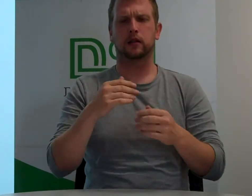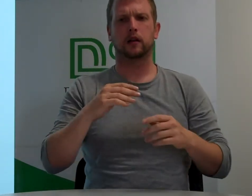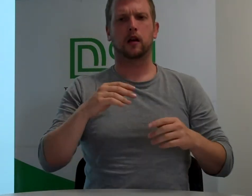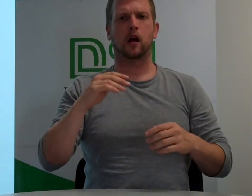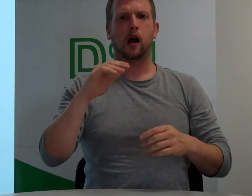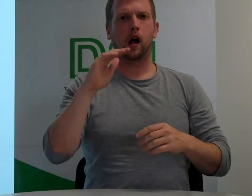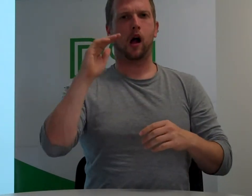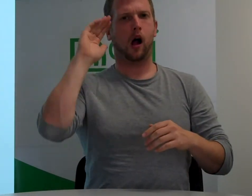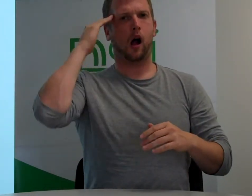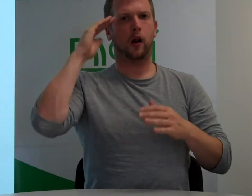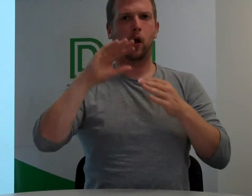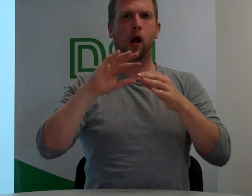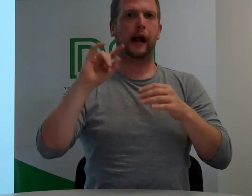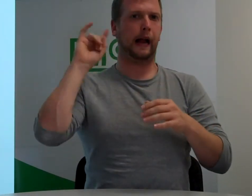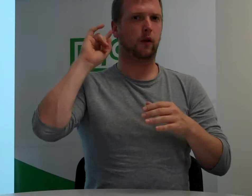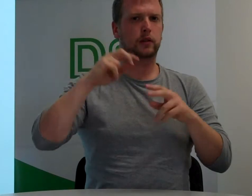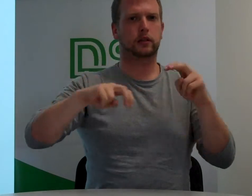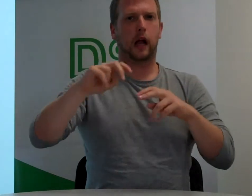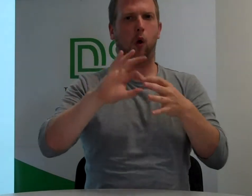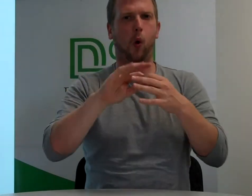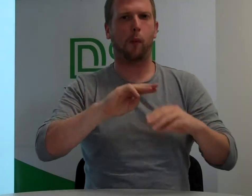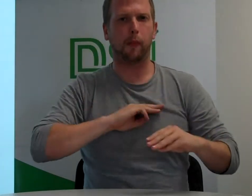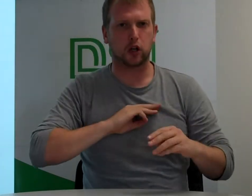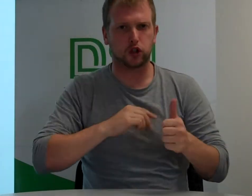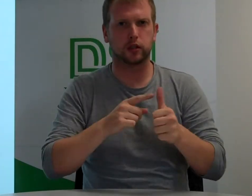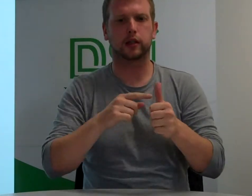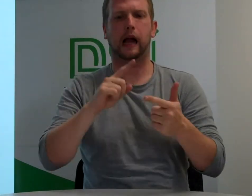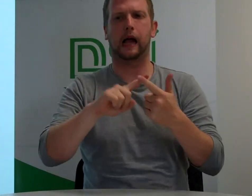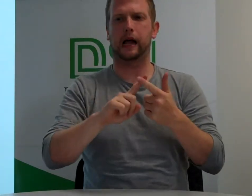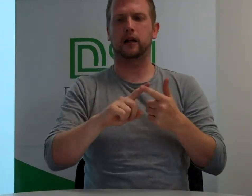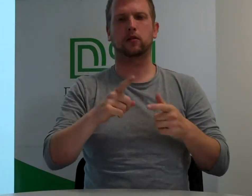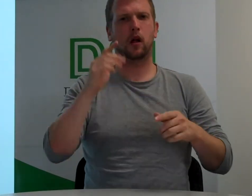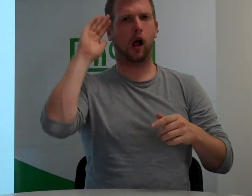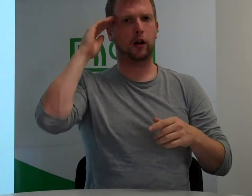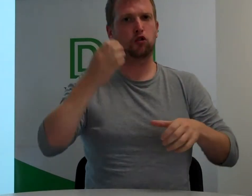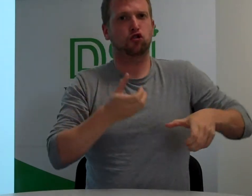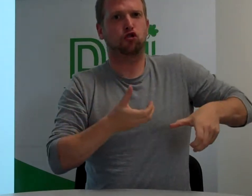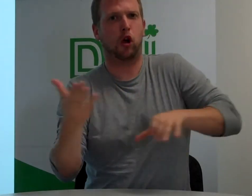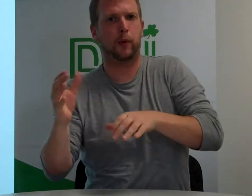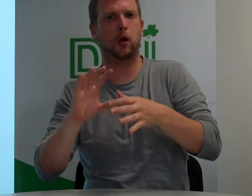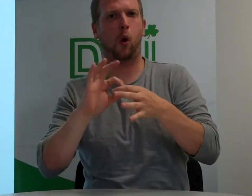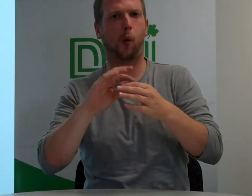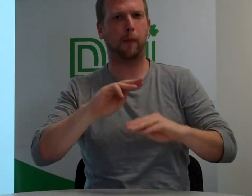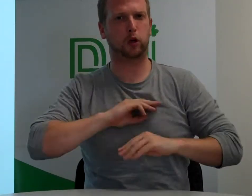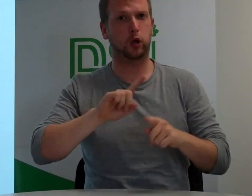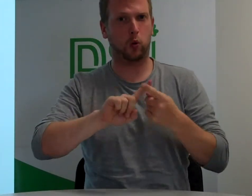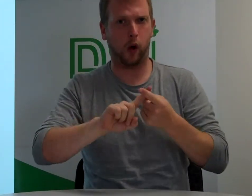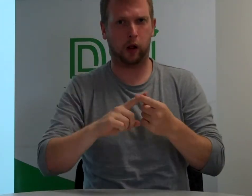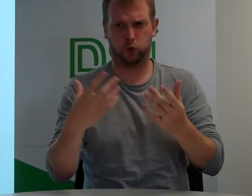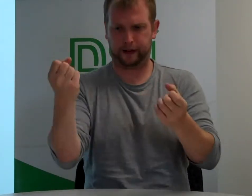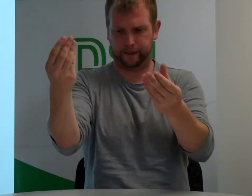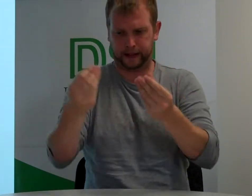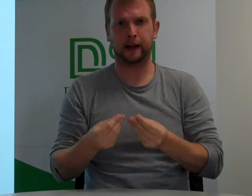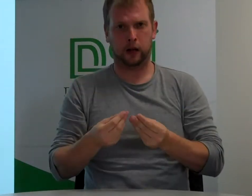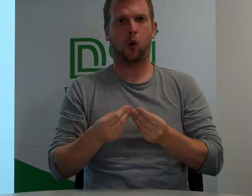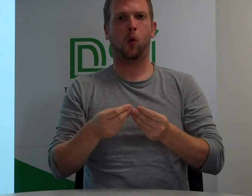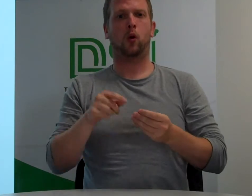hearing stuff or matches and flexing all matches as well. I